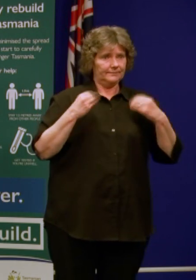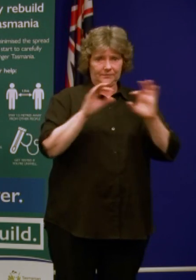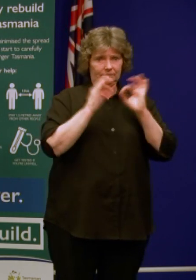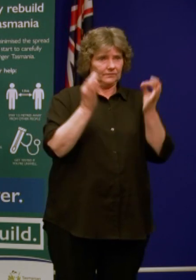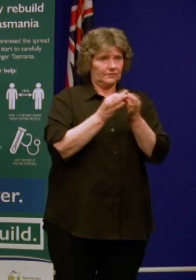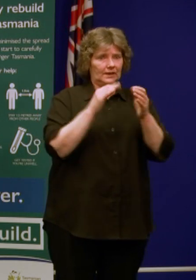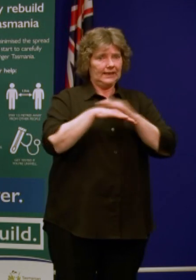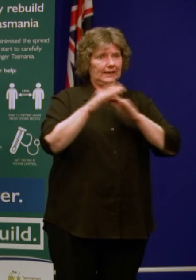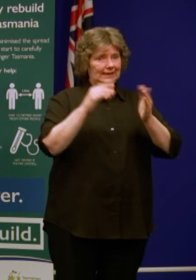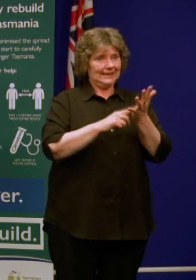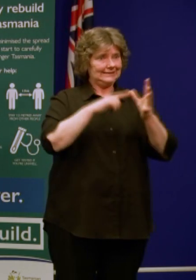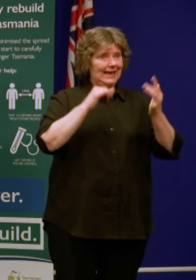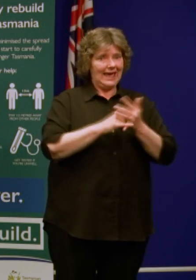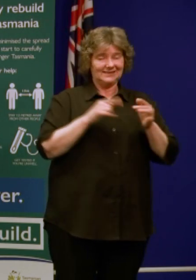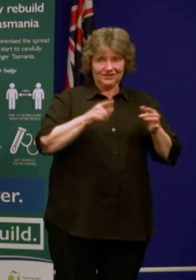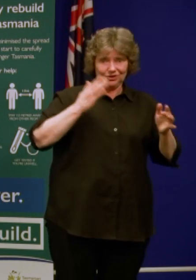that are seeking essential workers.